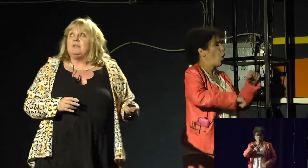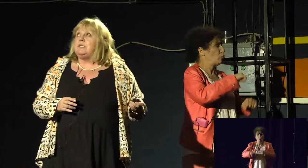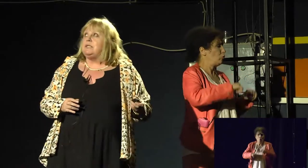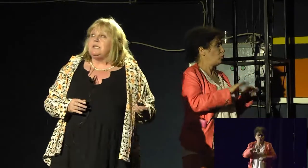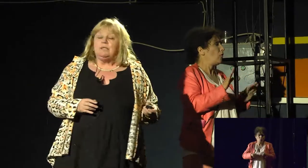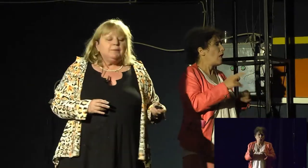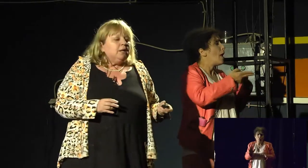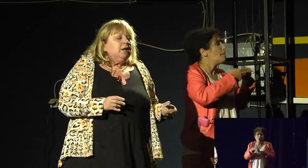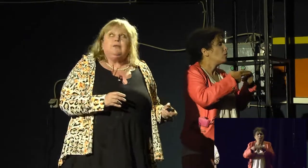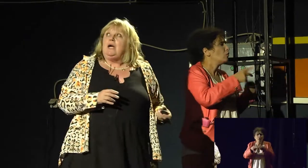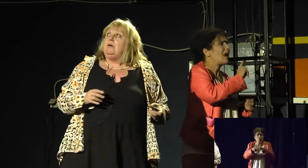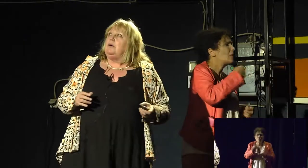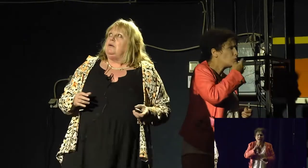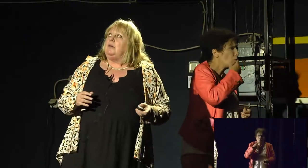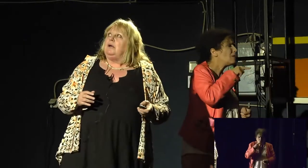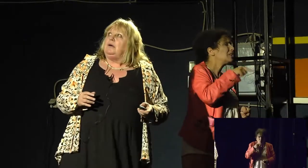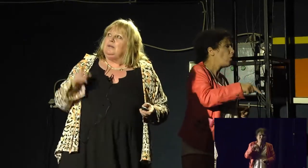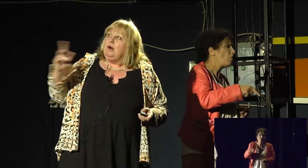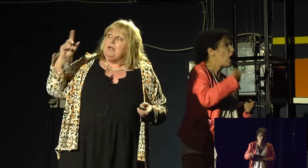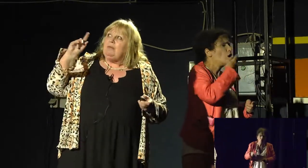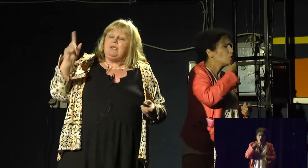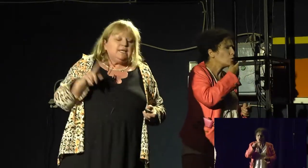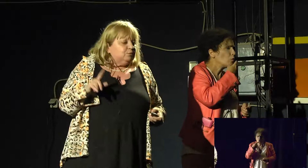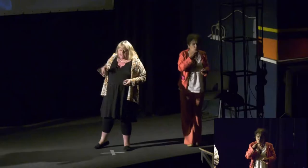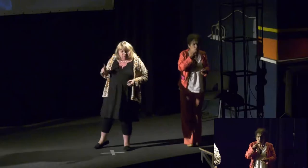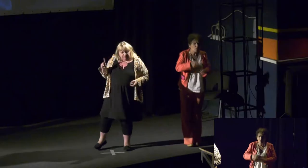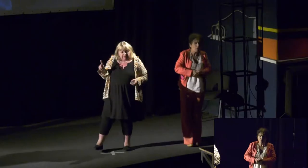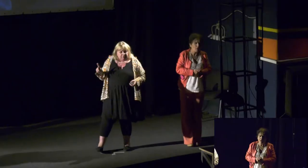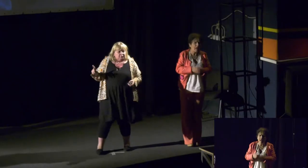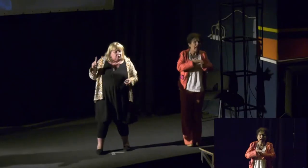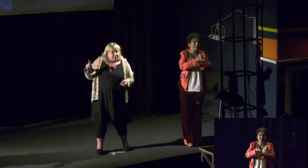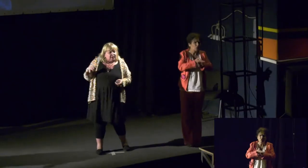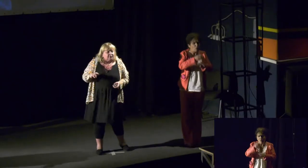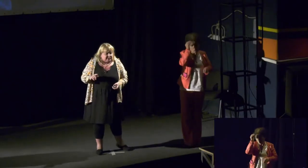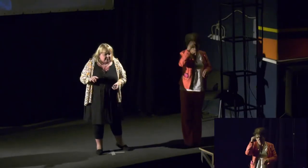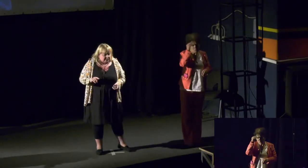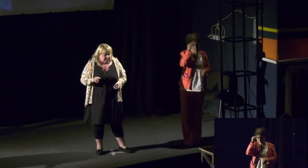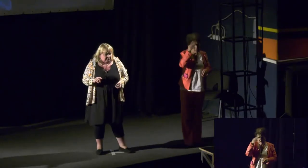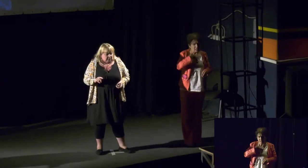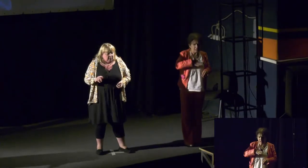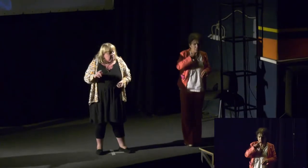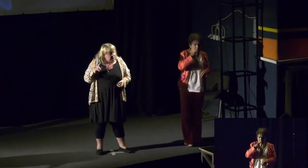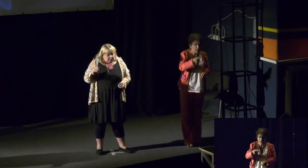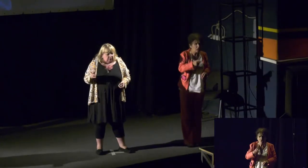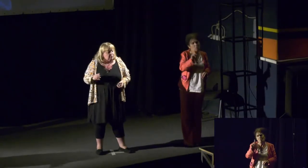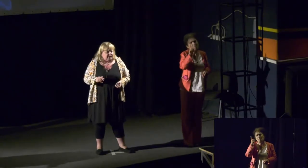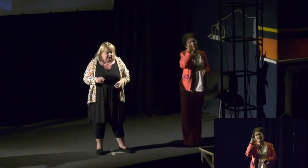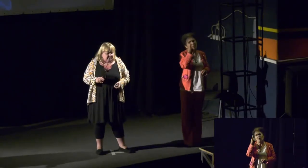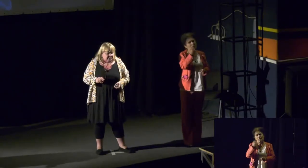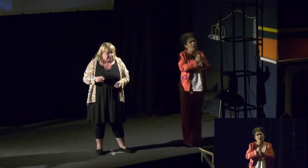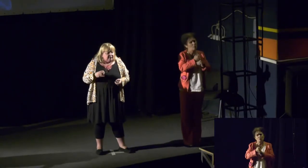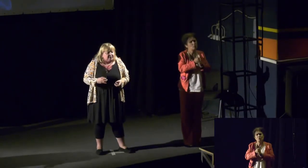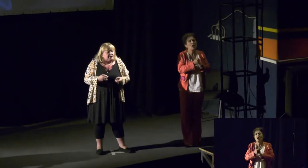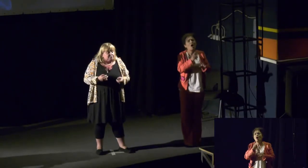talking about. We're talking about CSC. Now, I want to say one thing for you. Of course, there are risks. We all